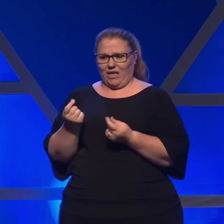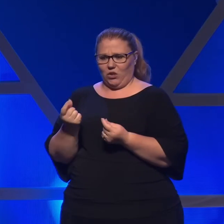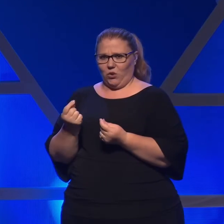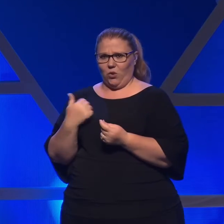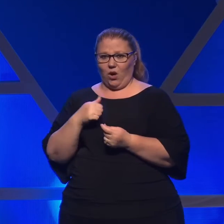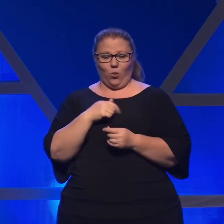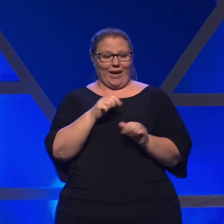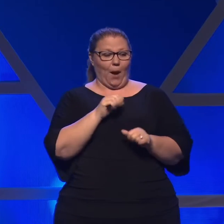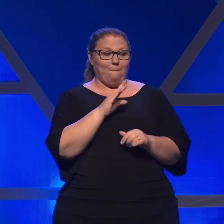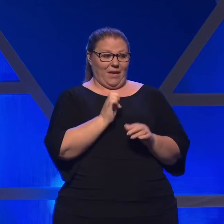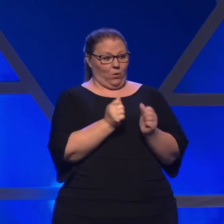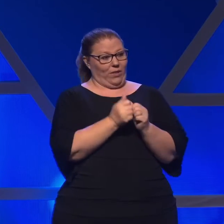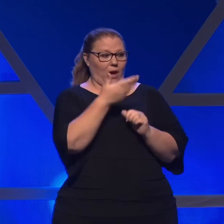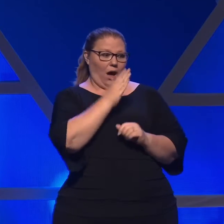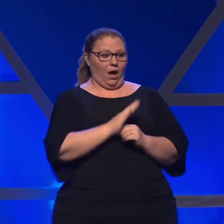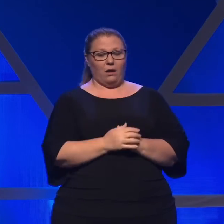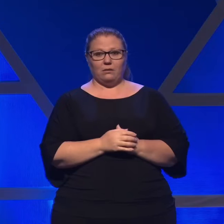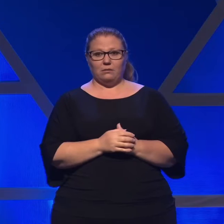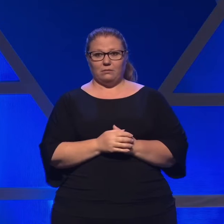with God.